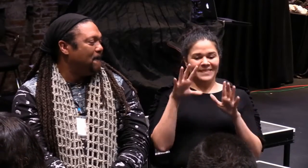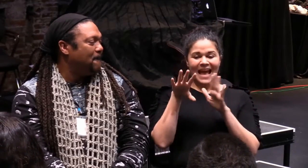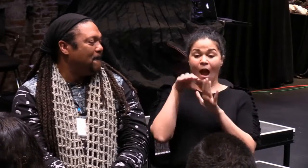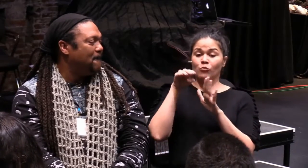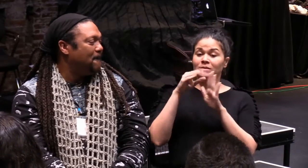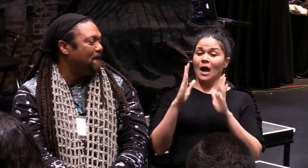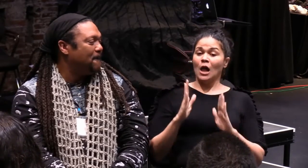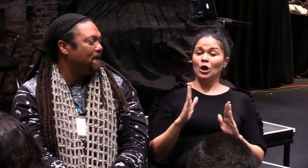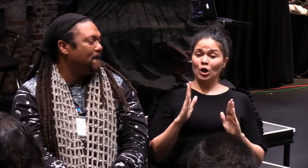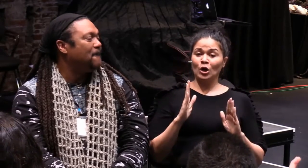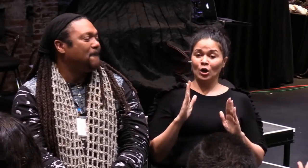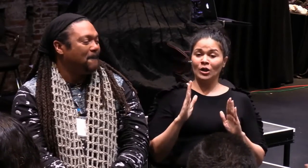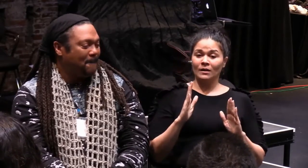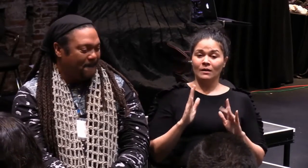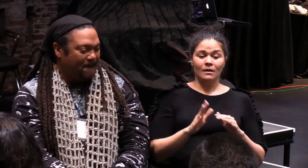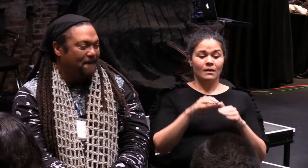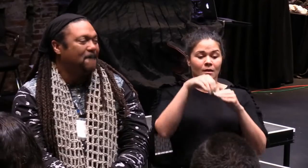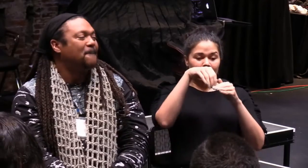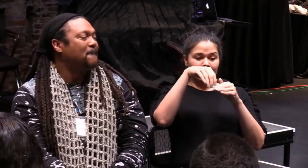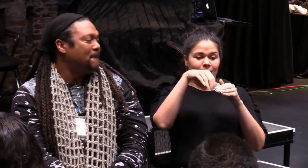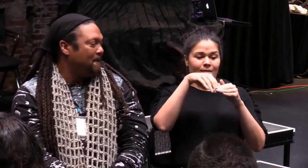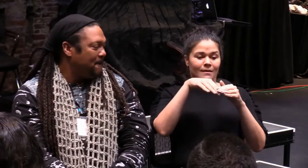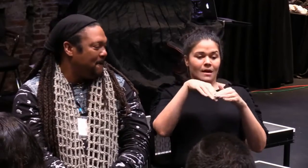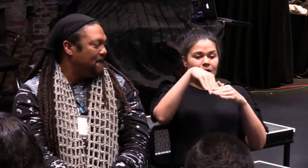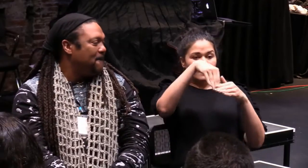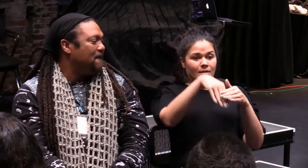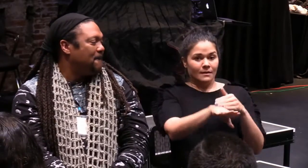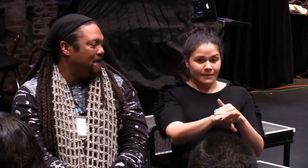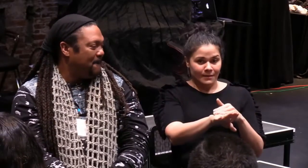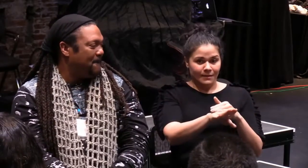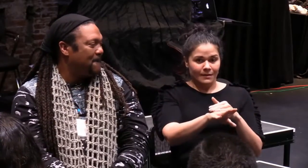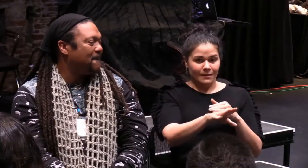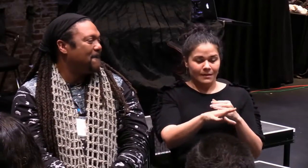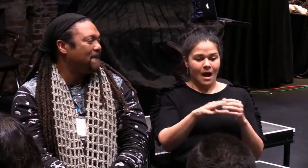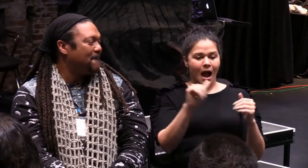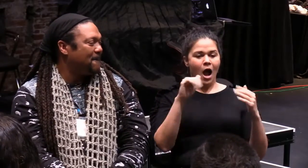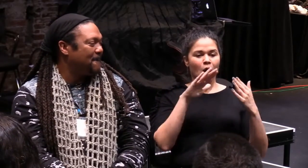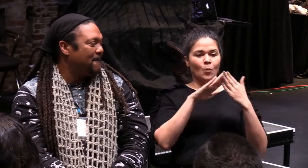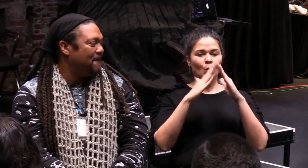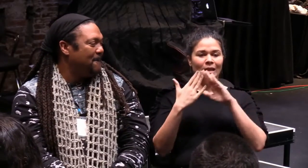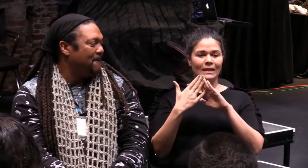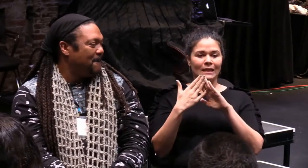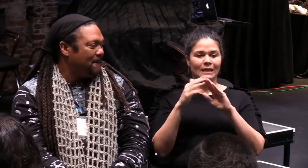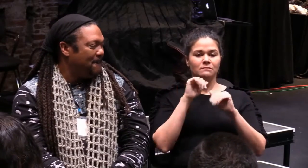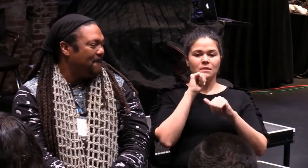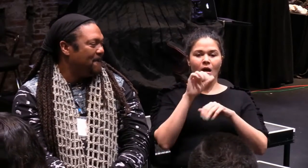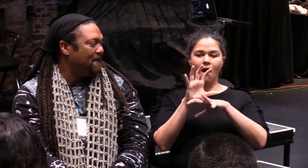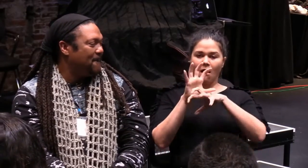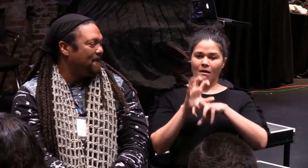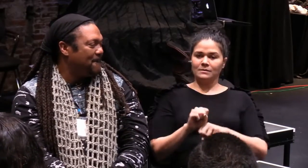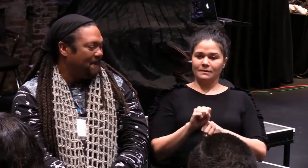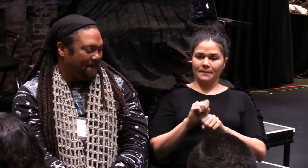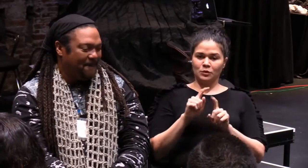The idea of inspiration porn has to do with outsiders coming in and their